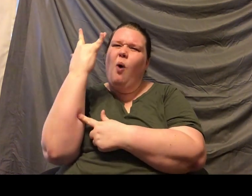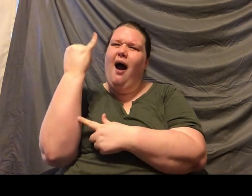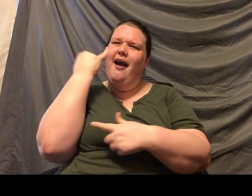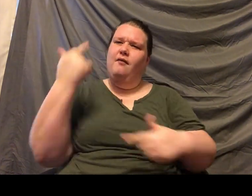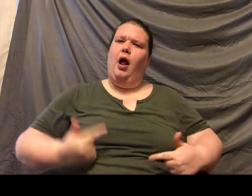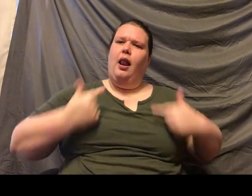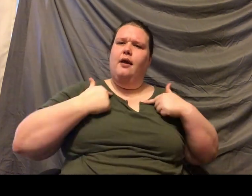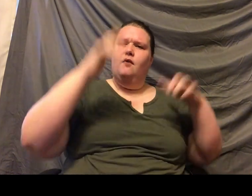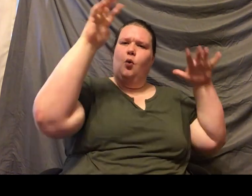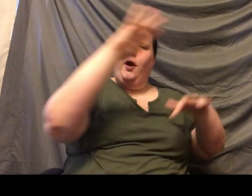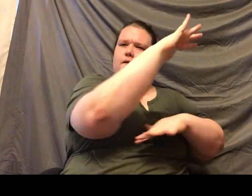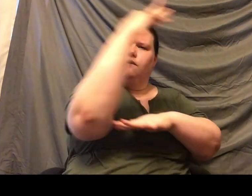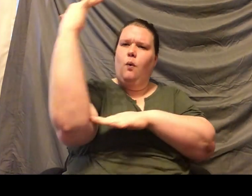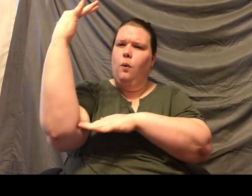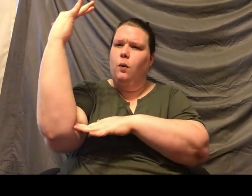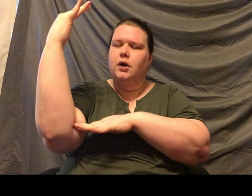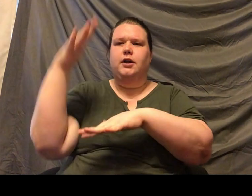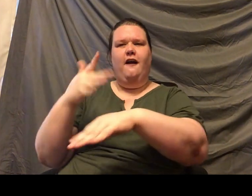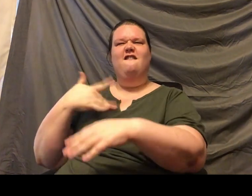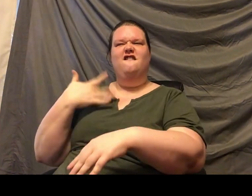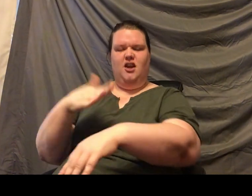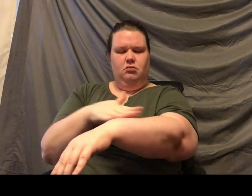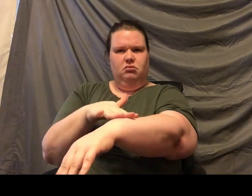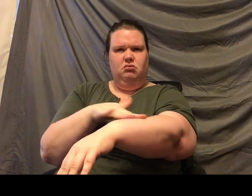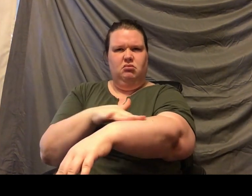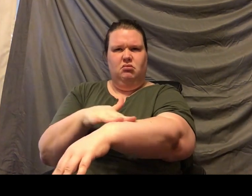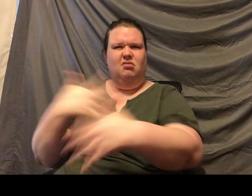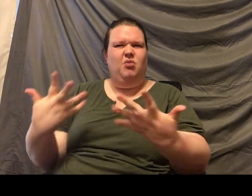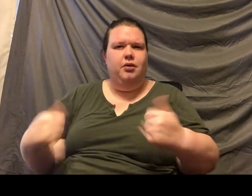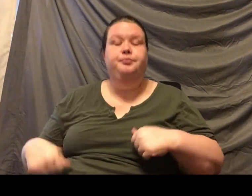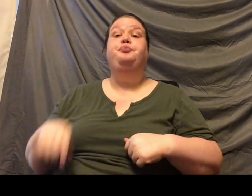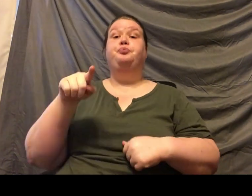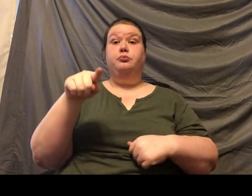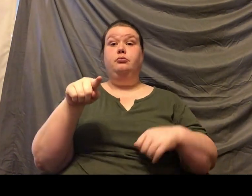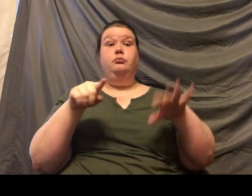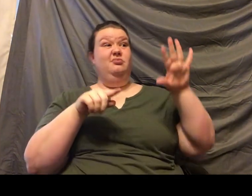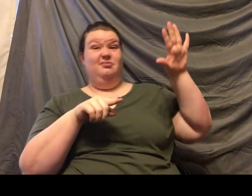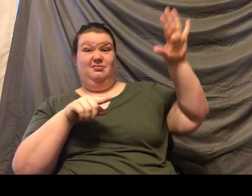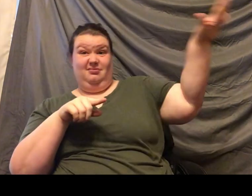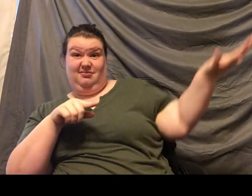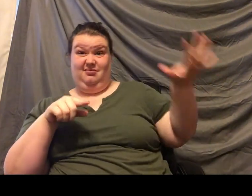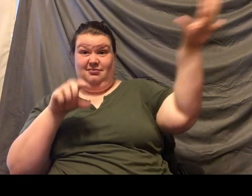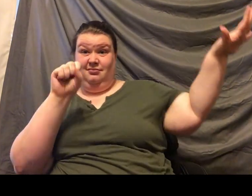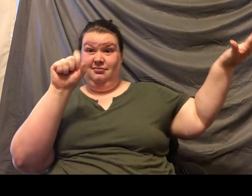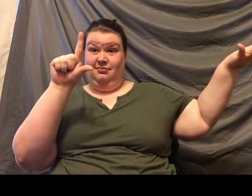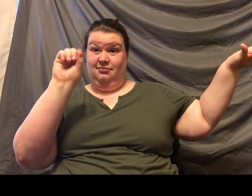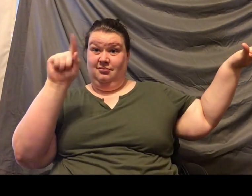a great question. So in the wild, this is not what Moe would look like. He would actually be green. The reason they have so